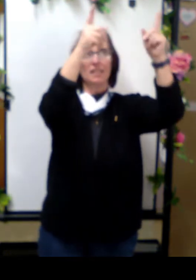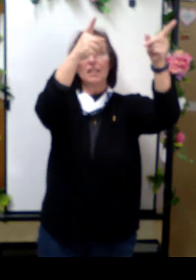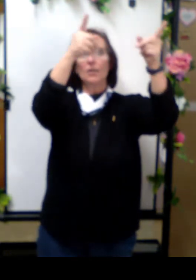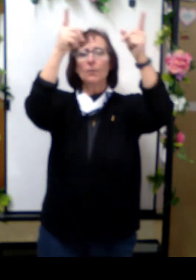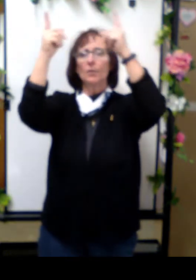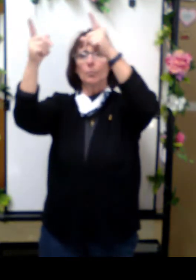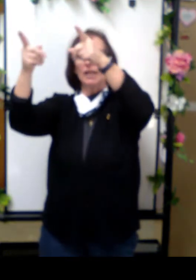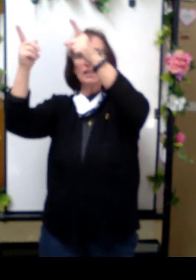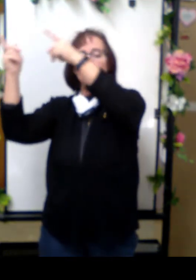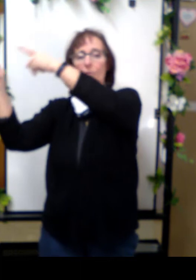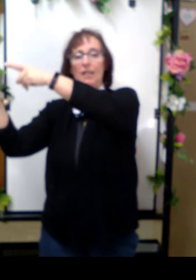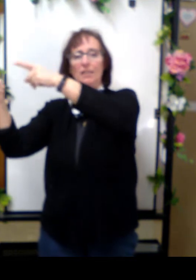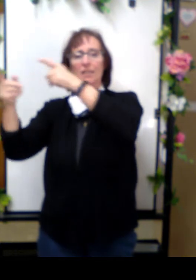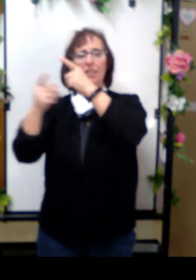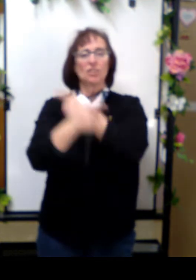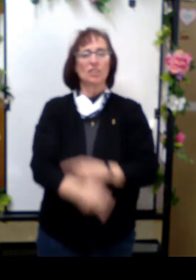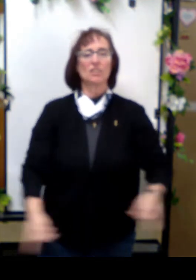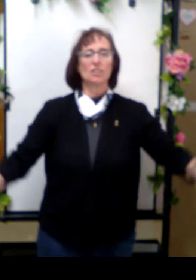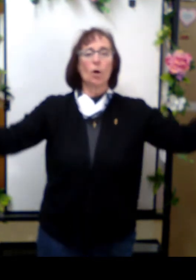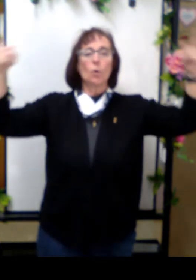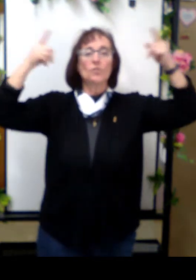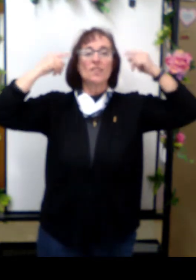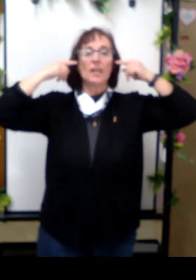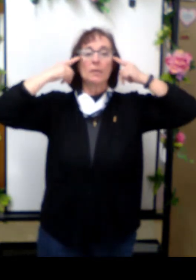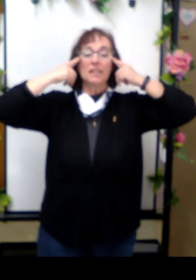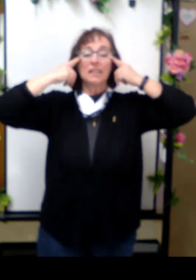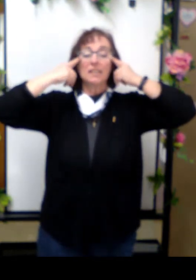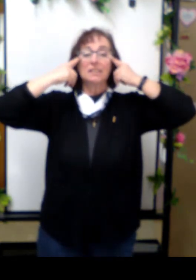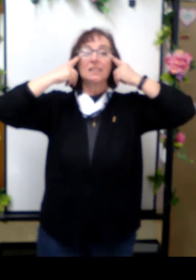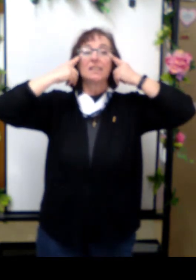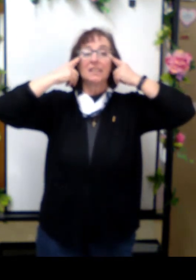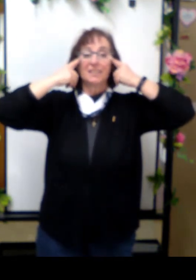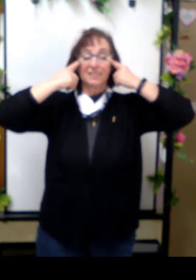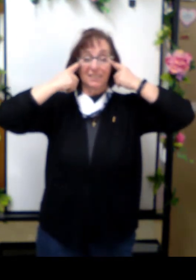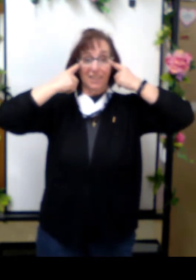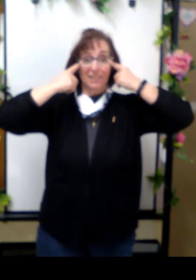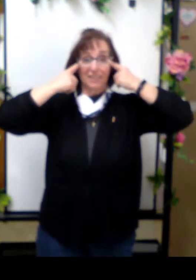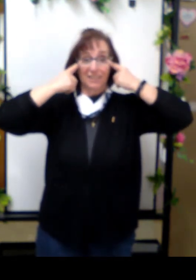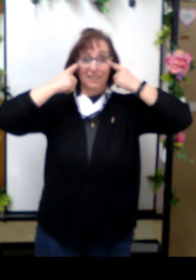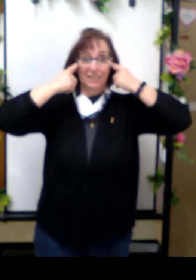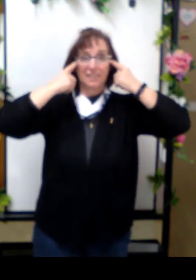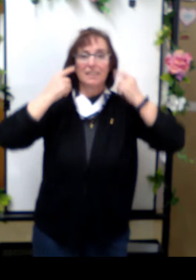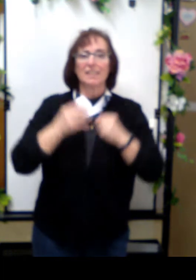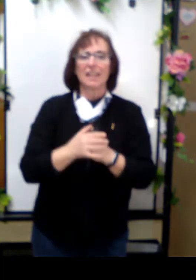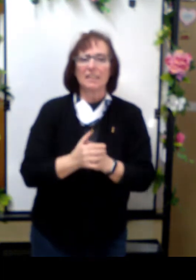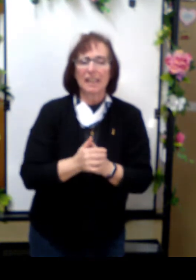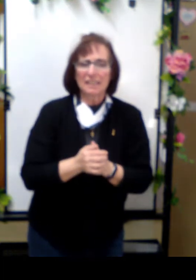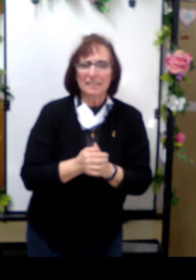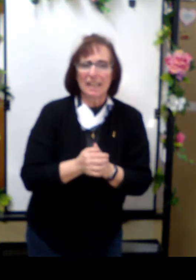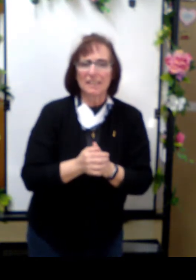yellow, black and white. Jesus holds them in his sight. And the last line